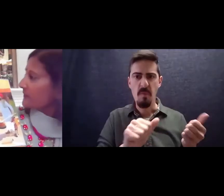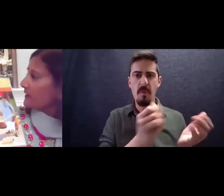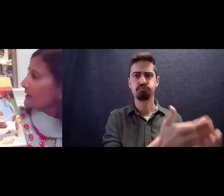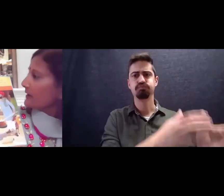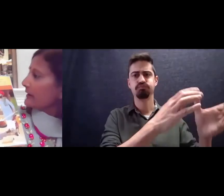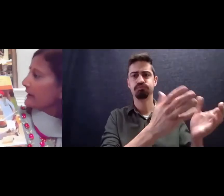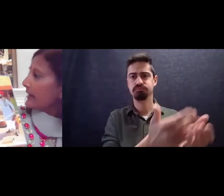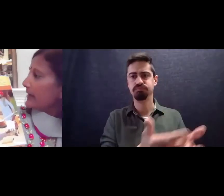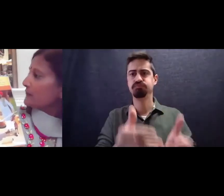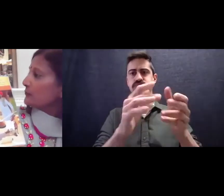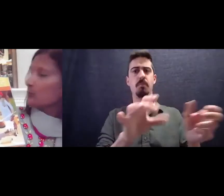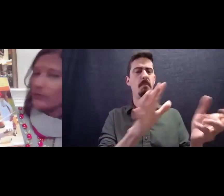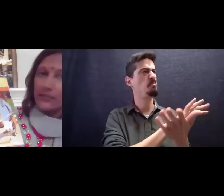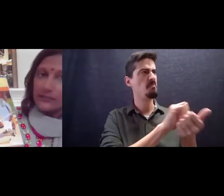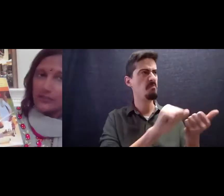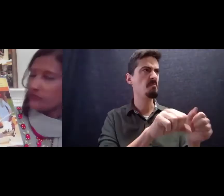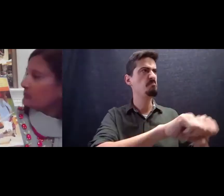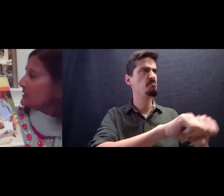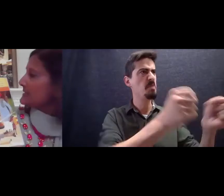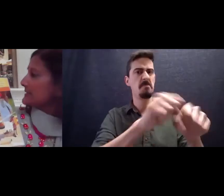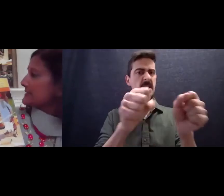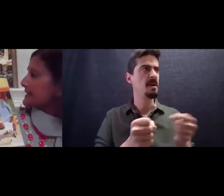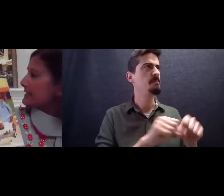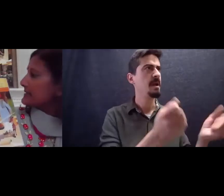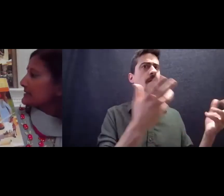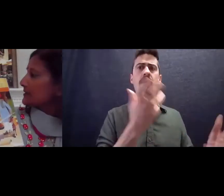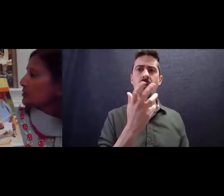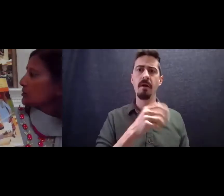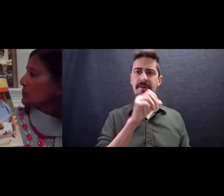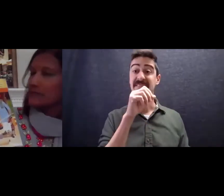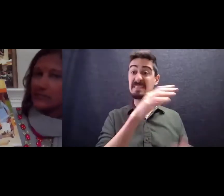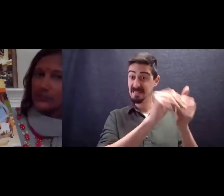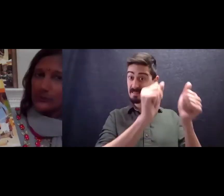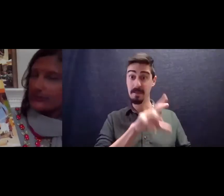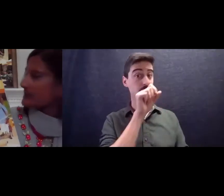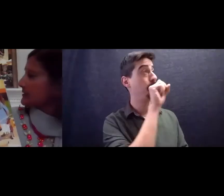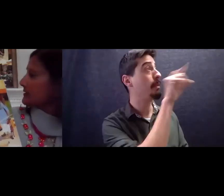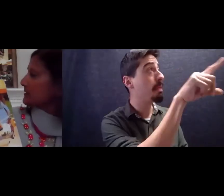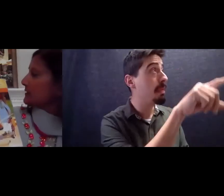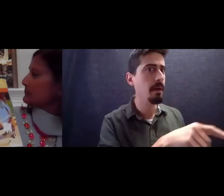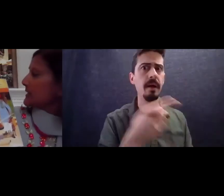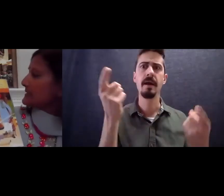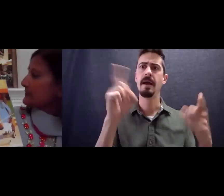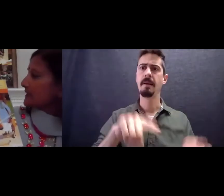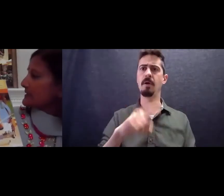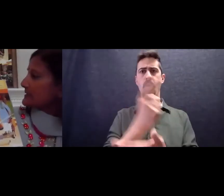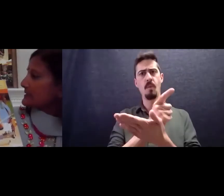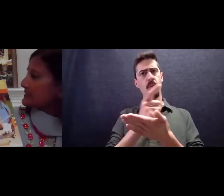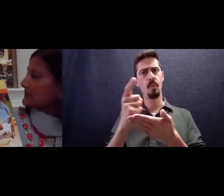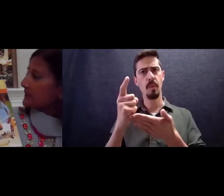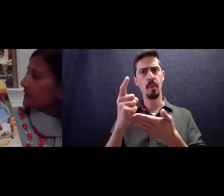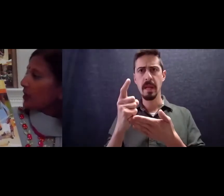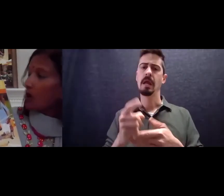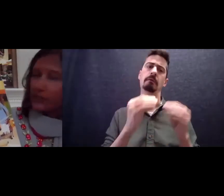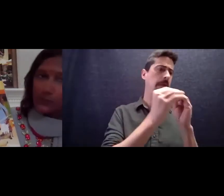after a week of missing snacks losing goats mending fences